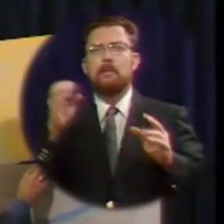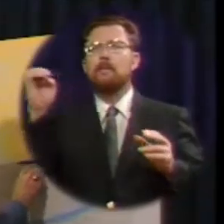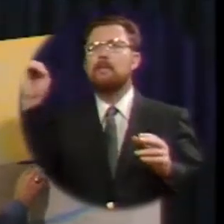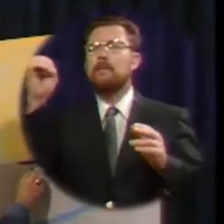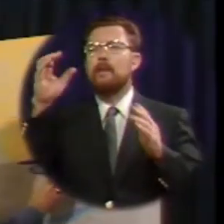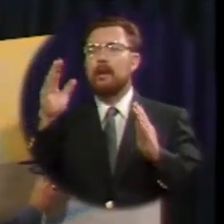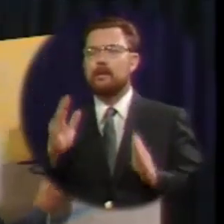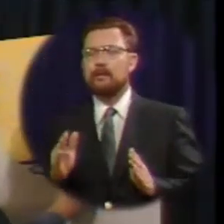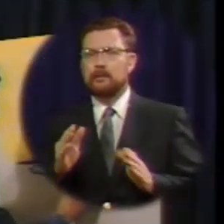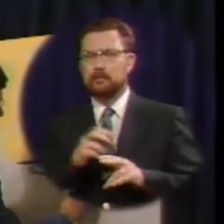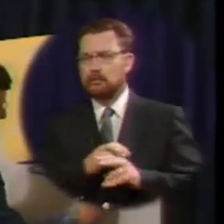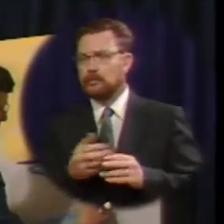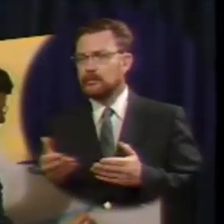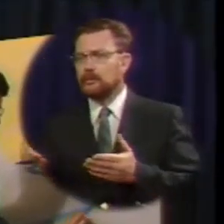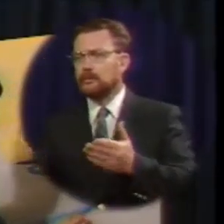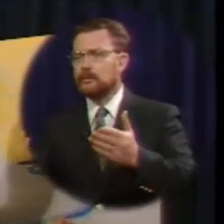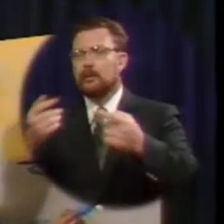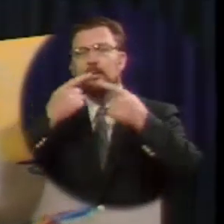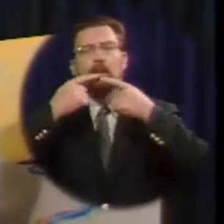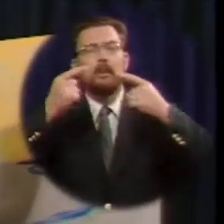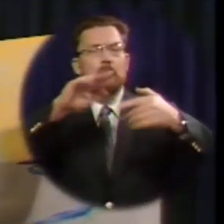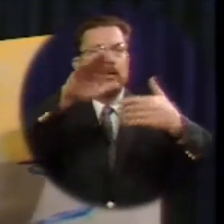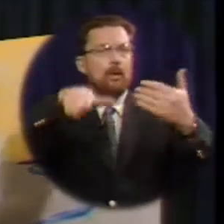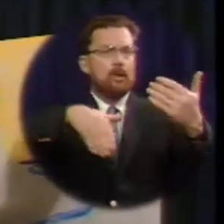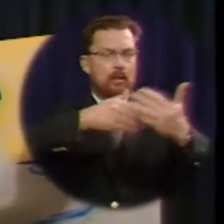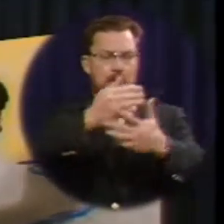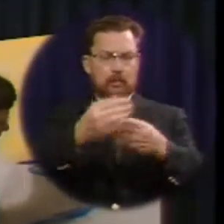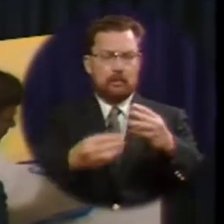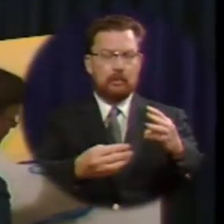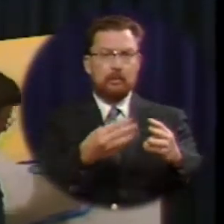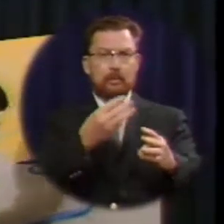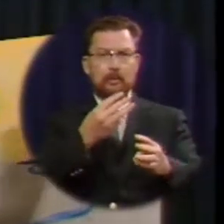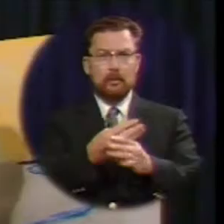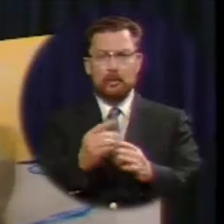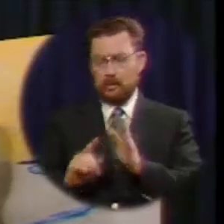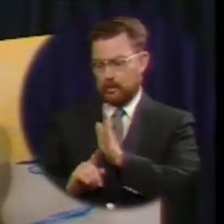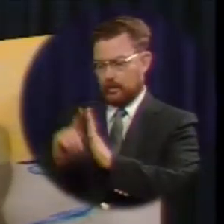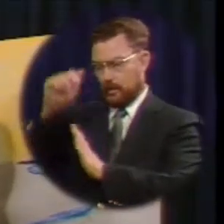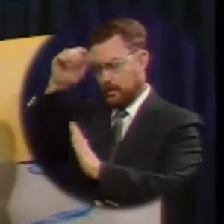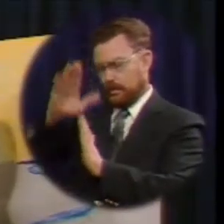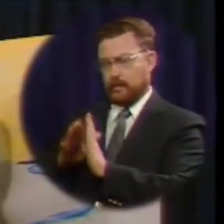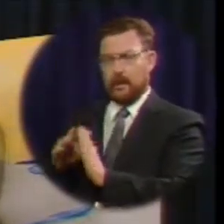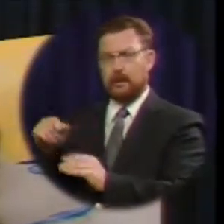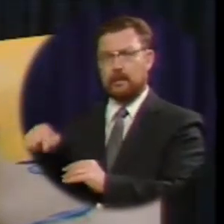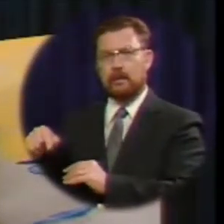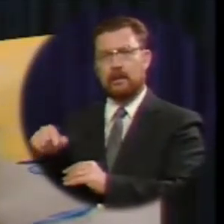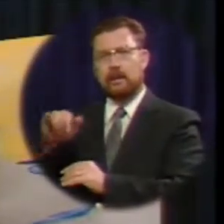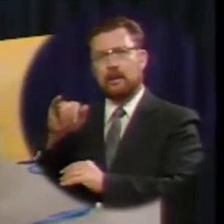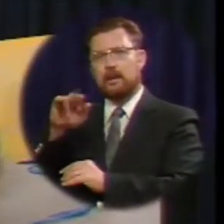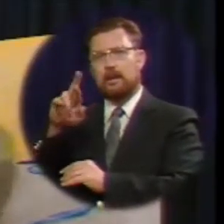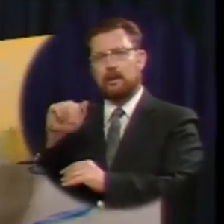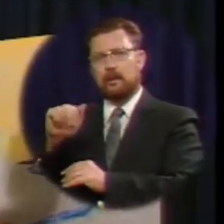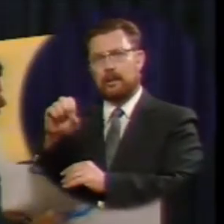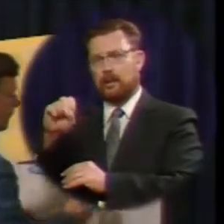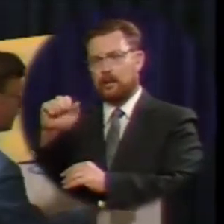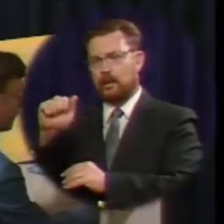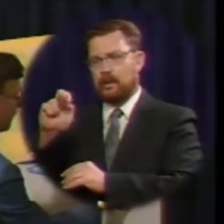taking the good news to all the world the tall man was Ira Sankey a one-time